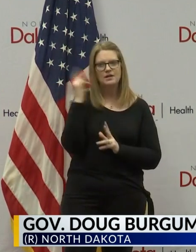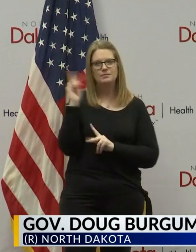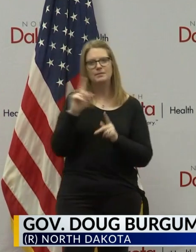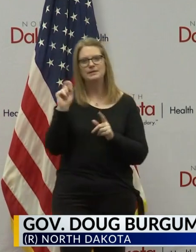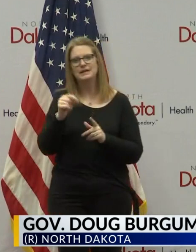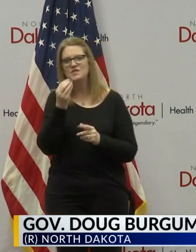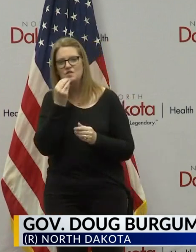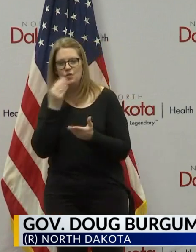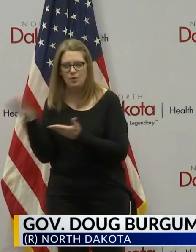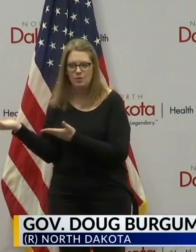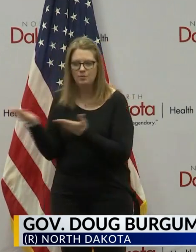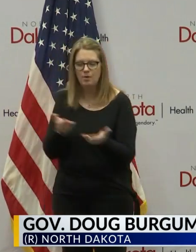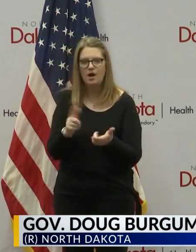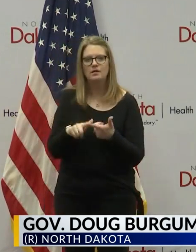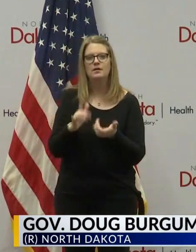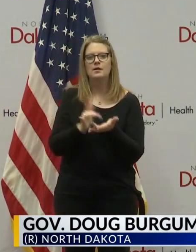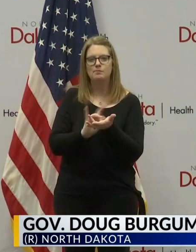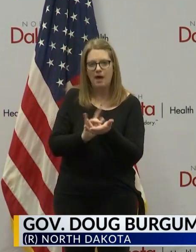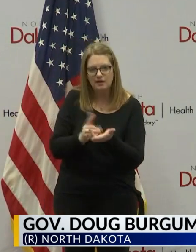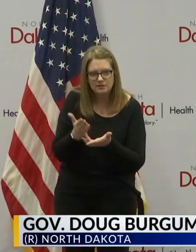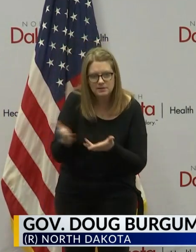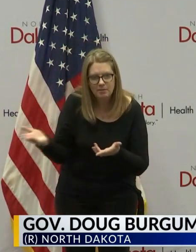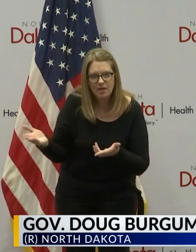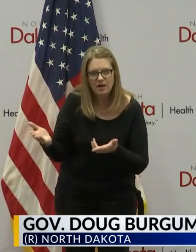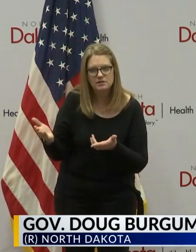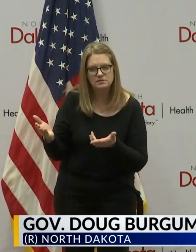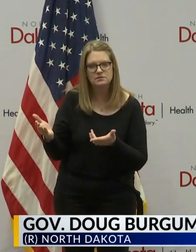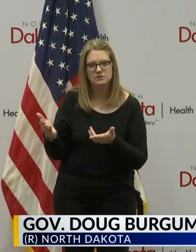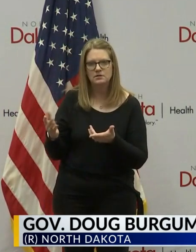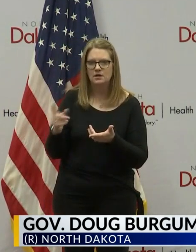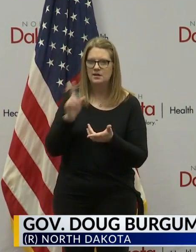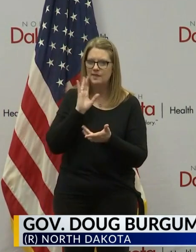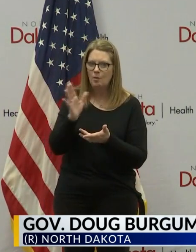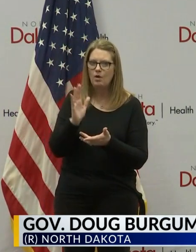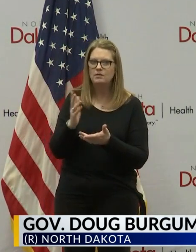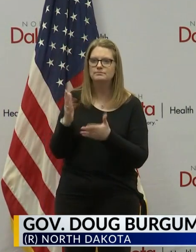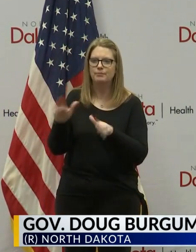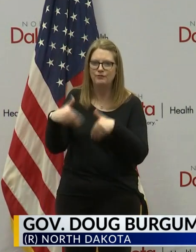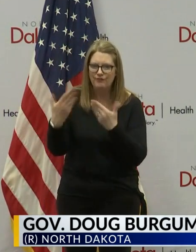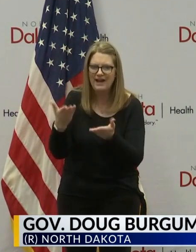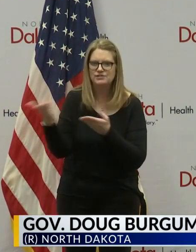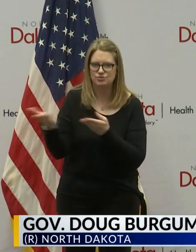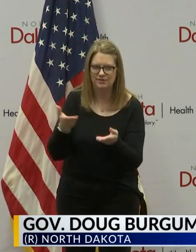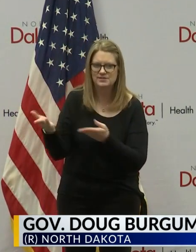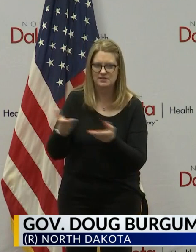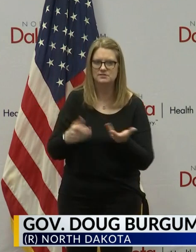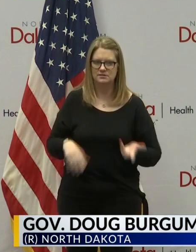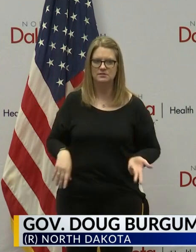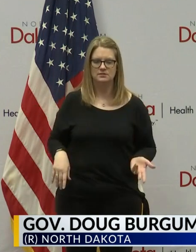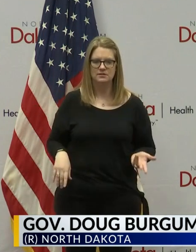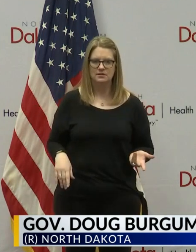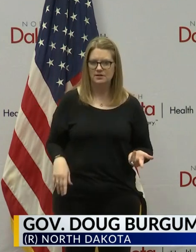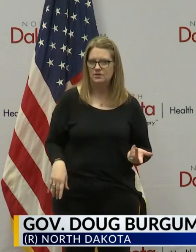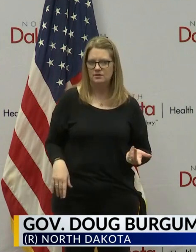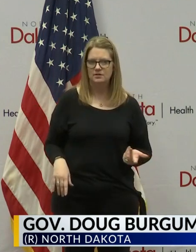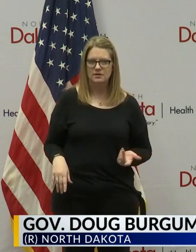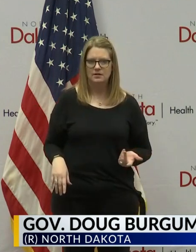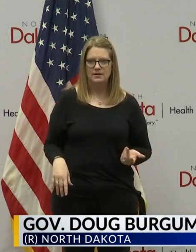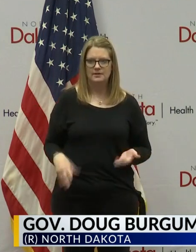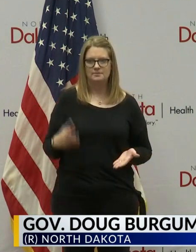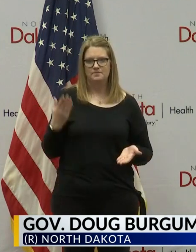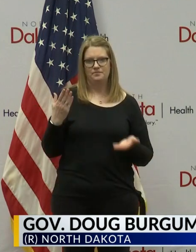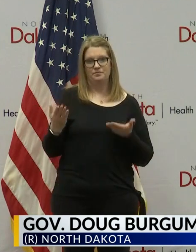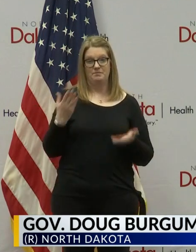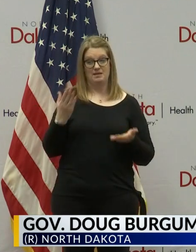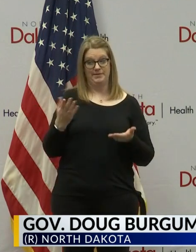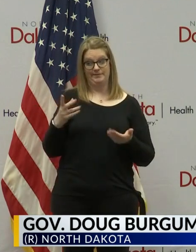food brought to them, medical supplies to support people during their quarantine, because not, not everyone, not everyone that works there may have